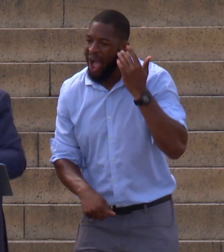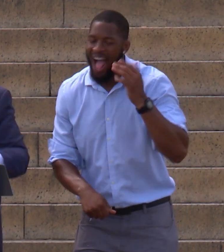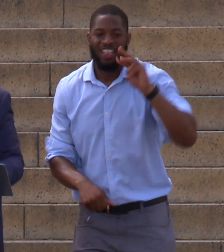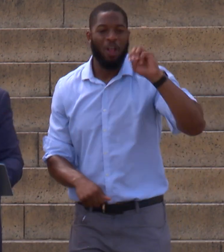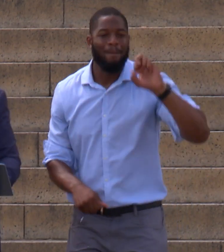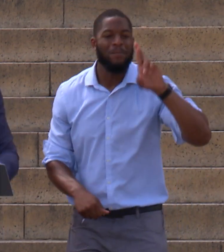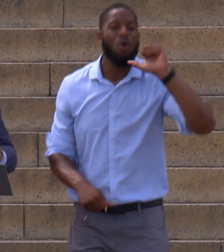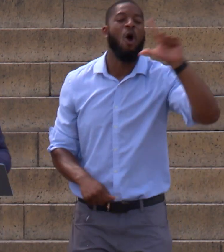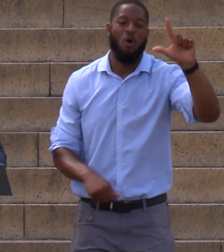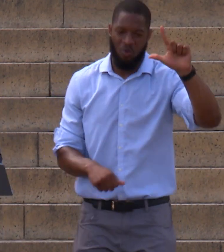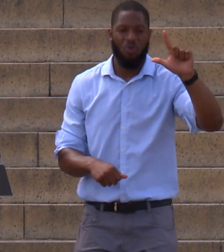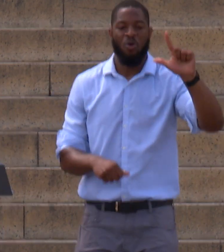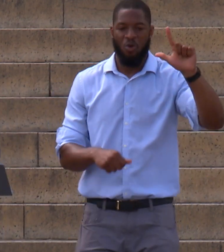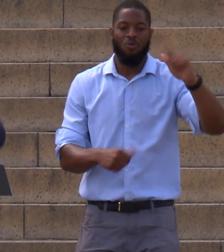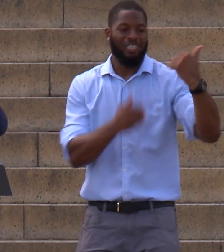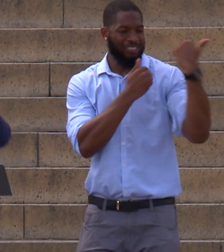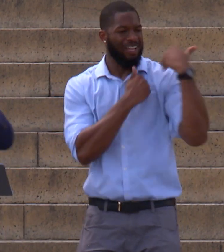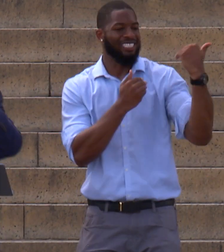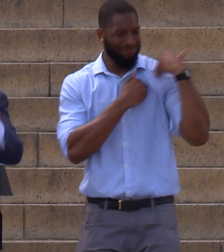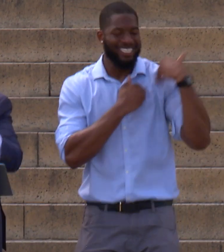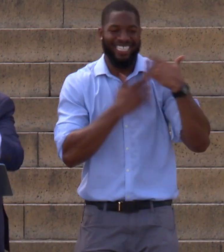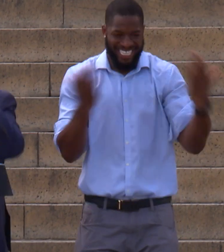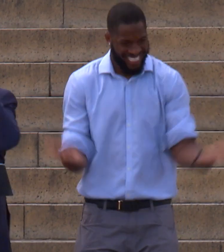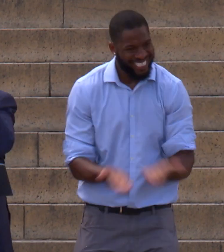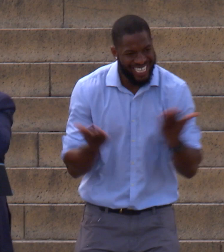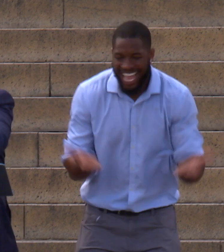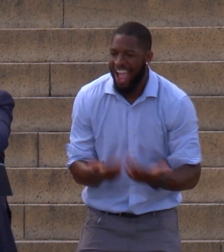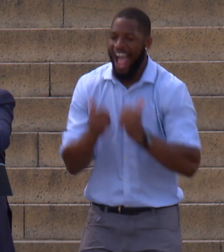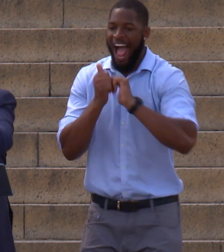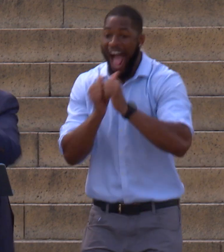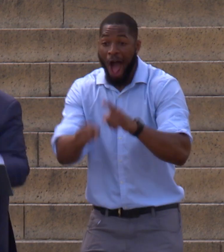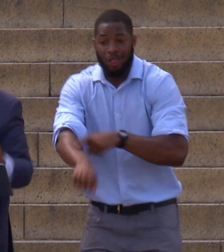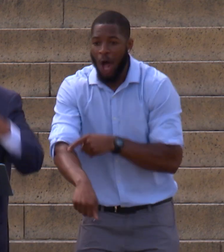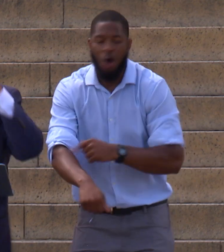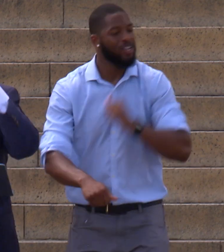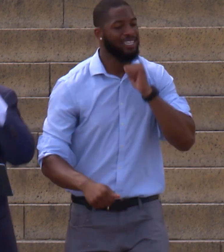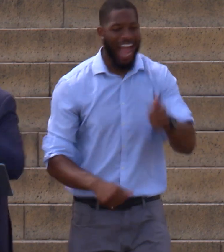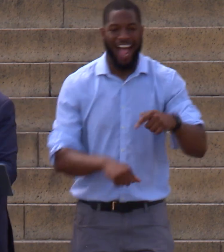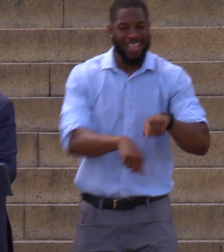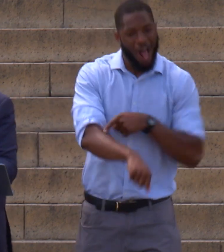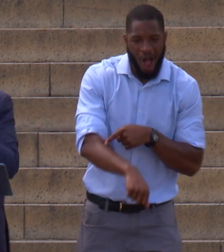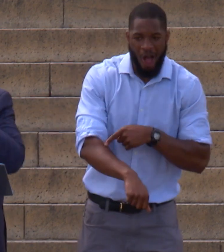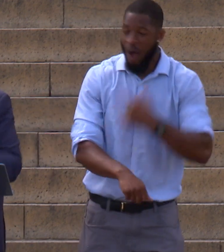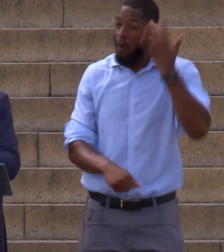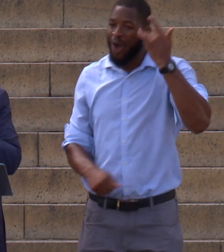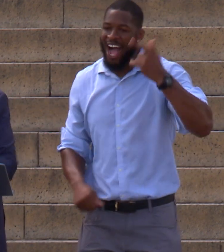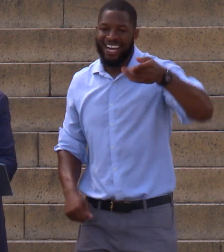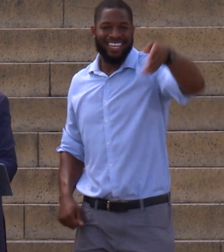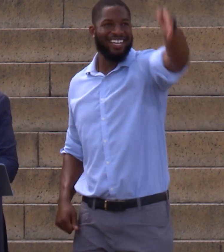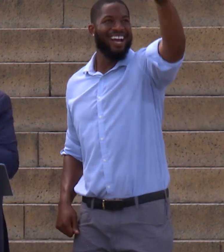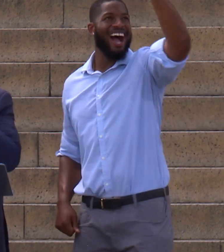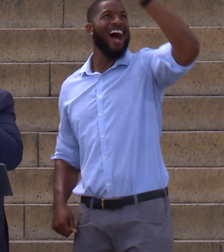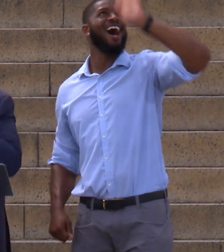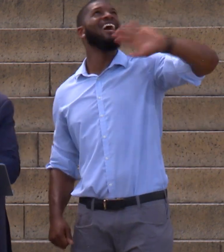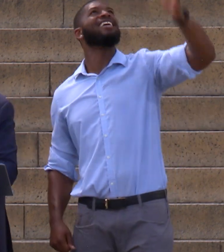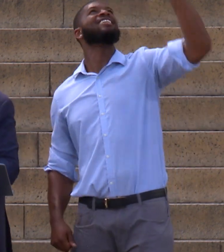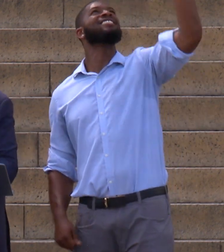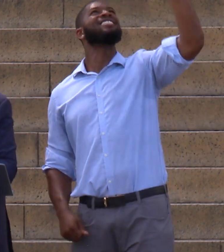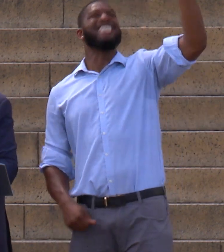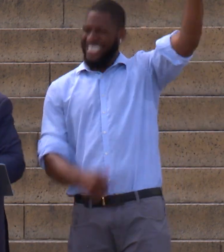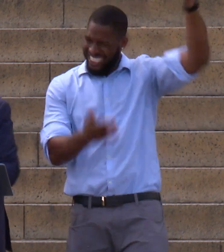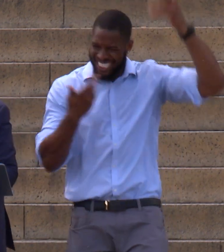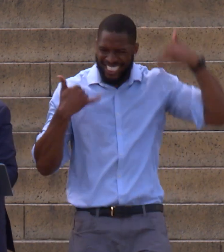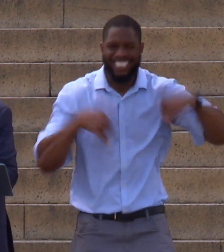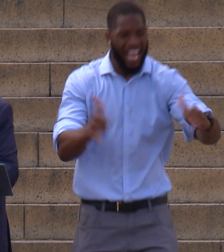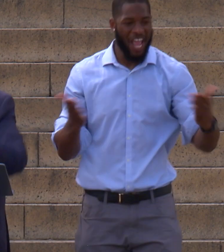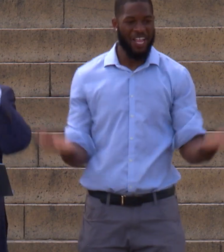long but being stored justice. How long? Not long. Because God Almighty is still